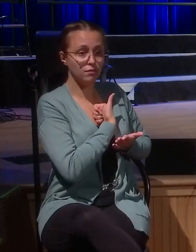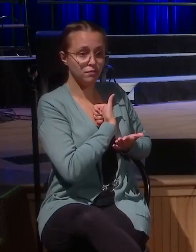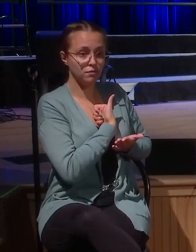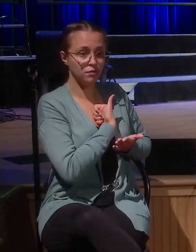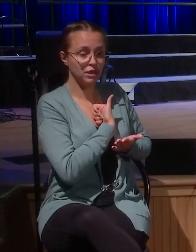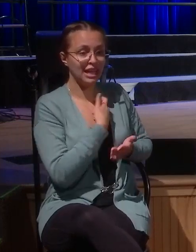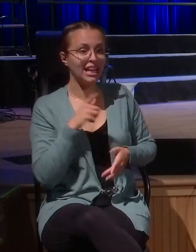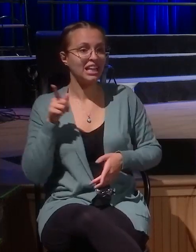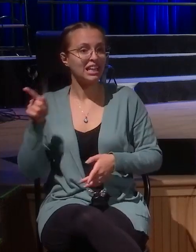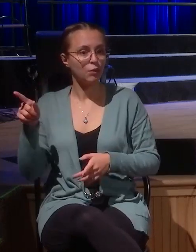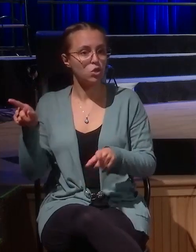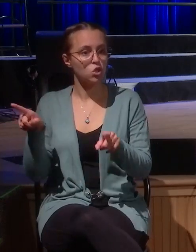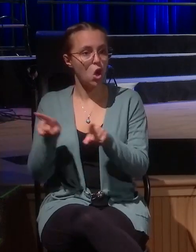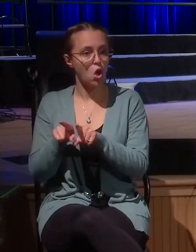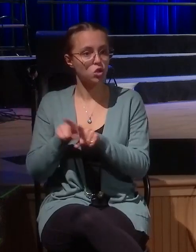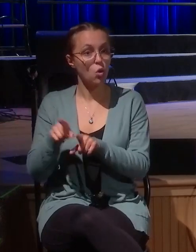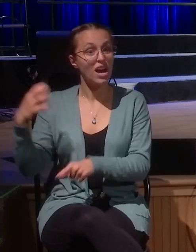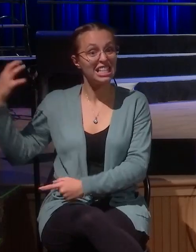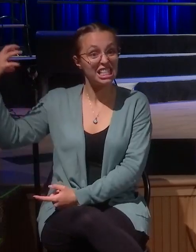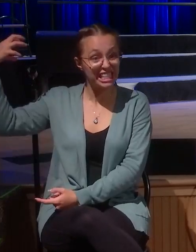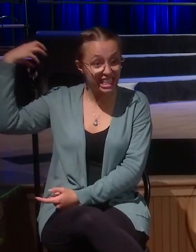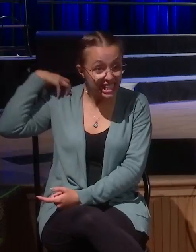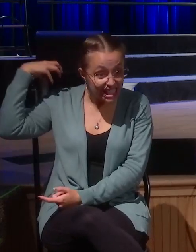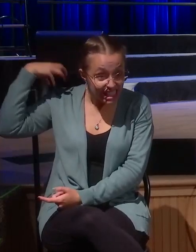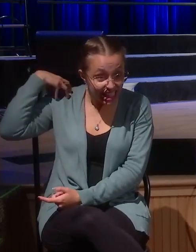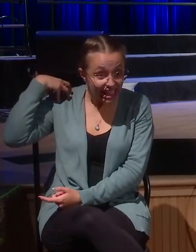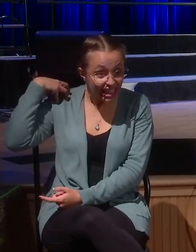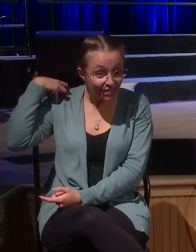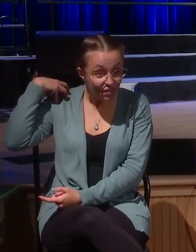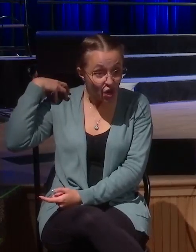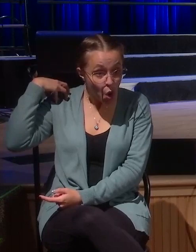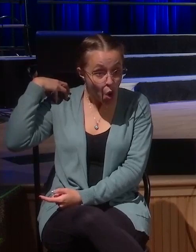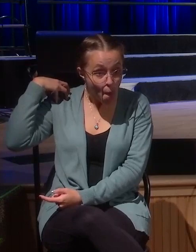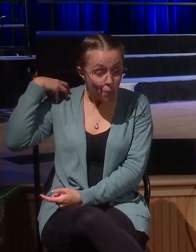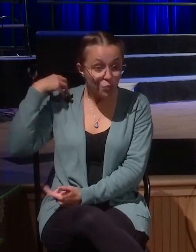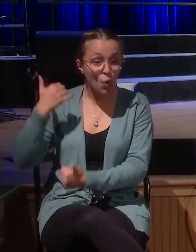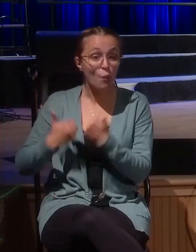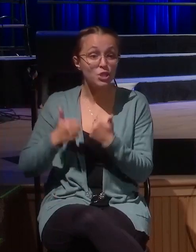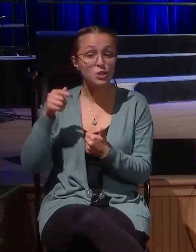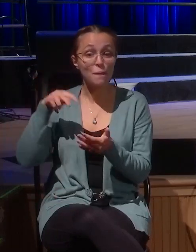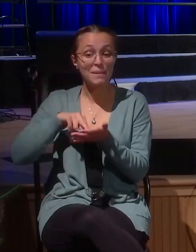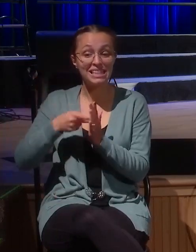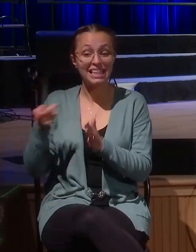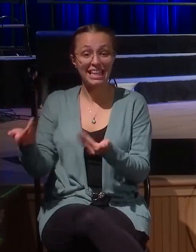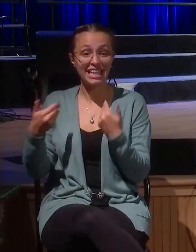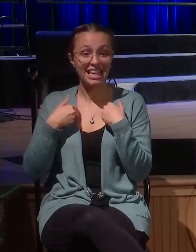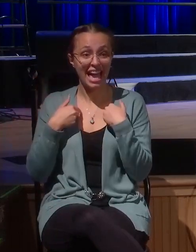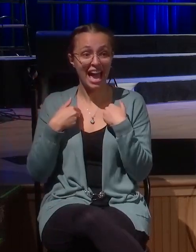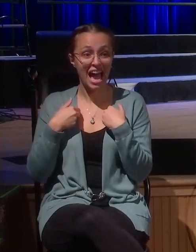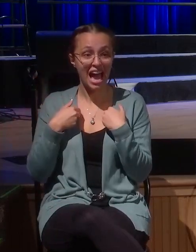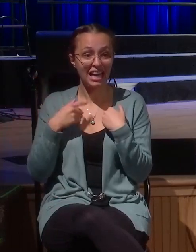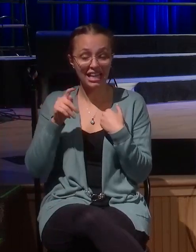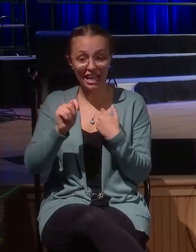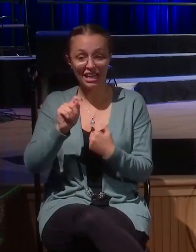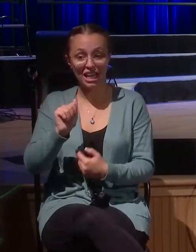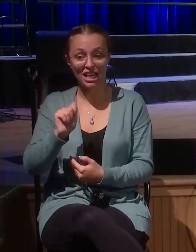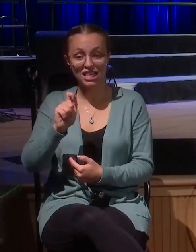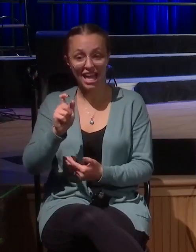collector. He was a chief tax collector, which meant he had tax collectors under him. A giant Ponzi pyramid scheme of